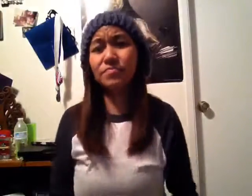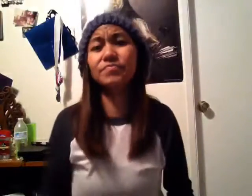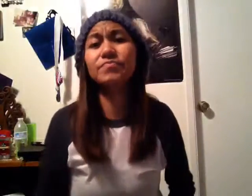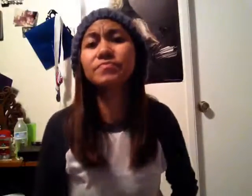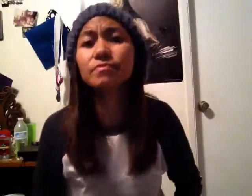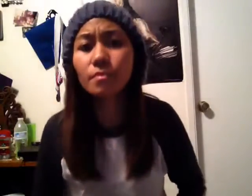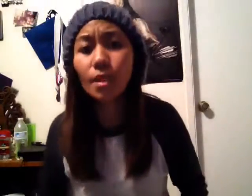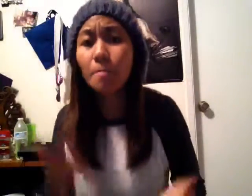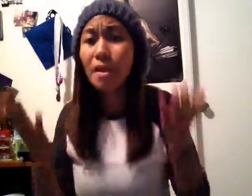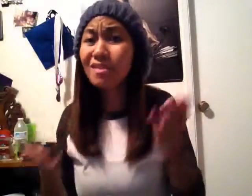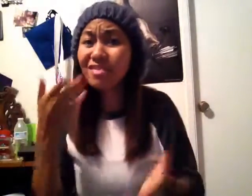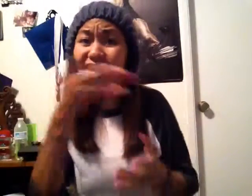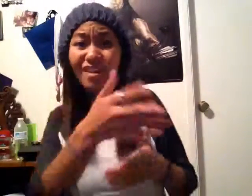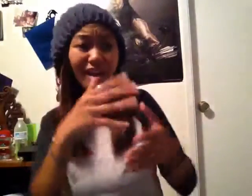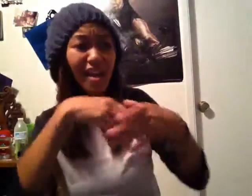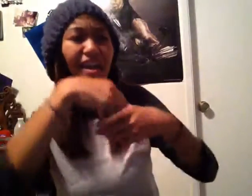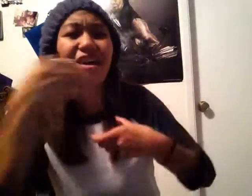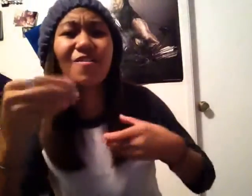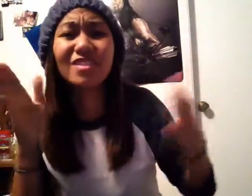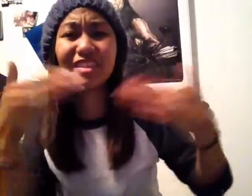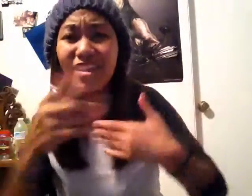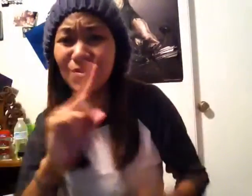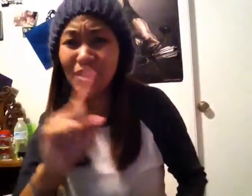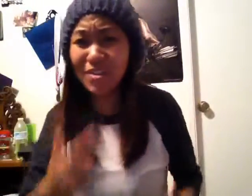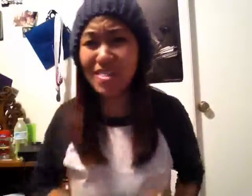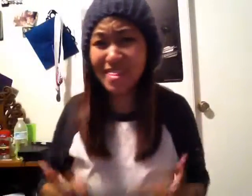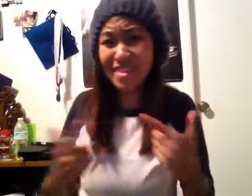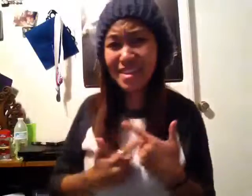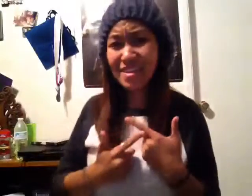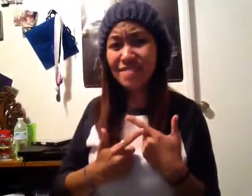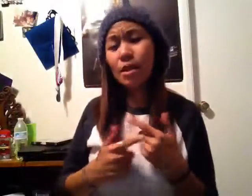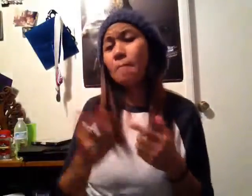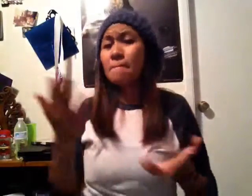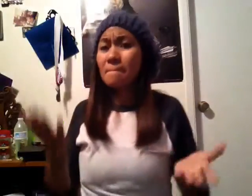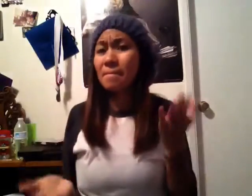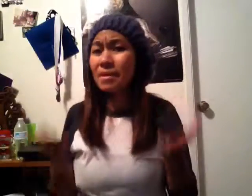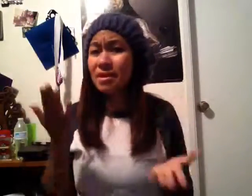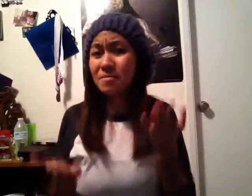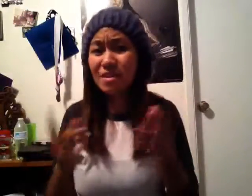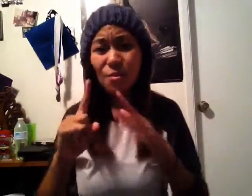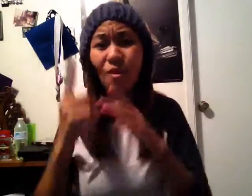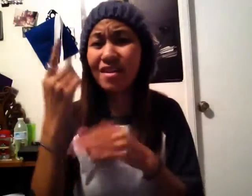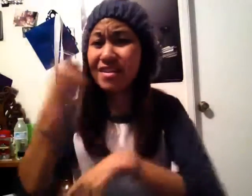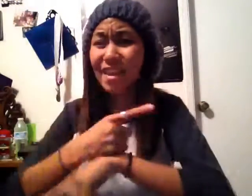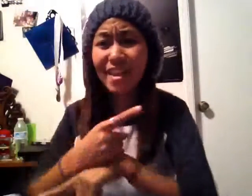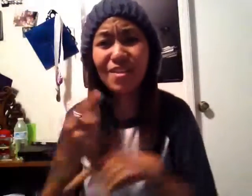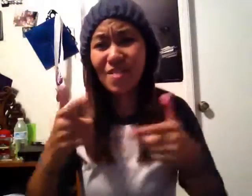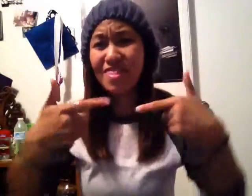Maybe there's a way out of the cage where you live Maybe one of these days